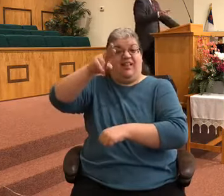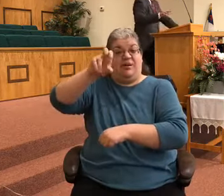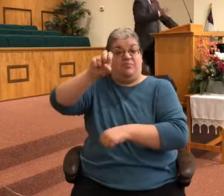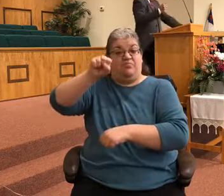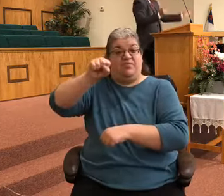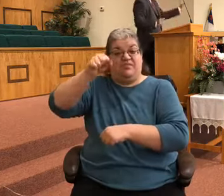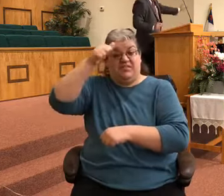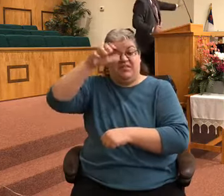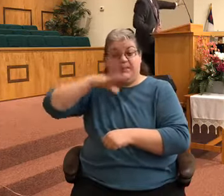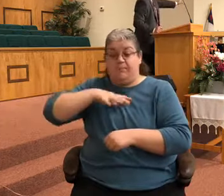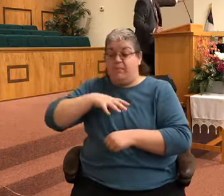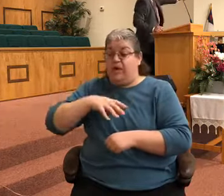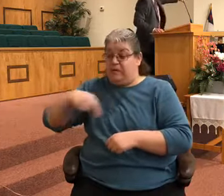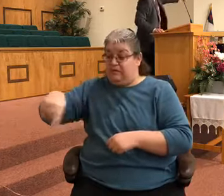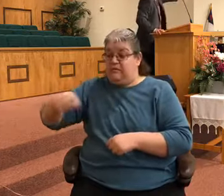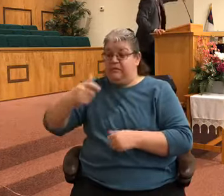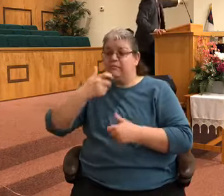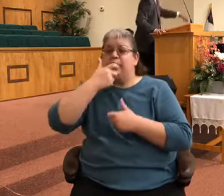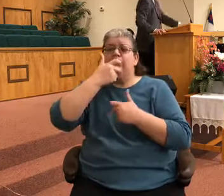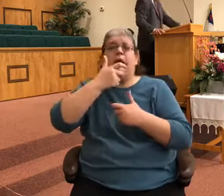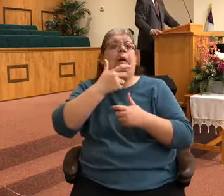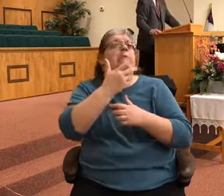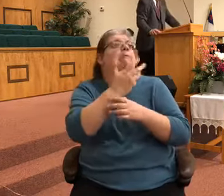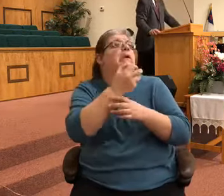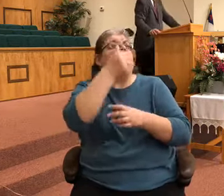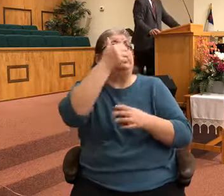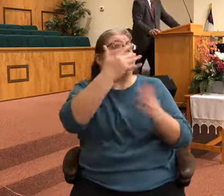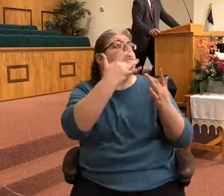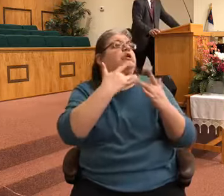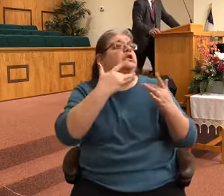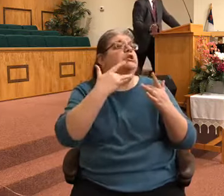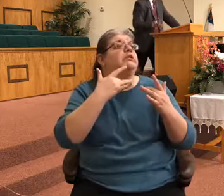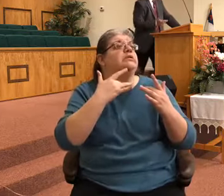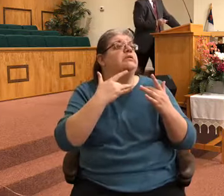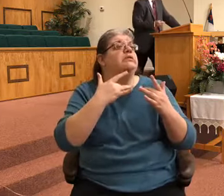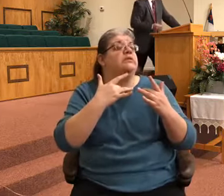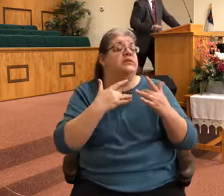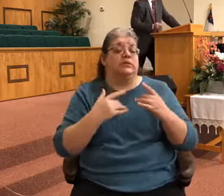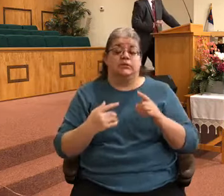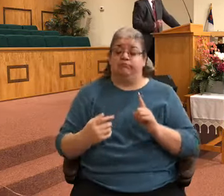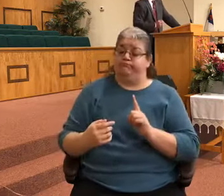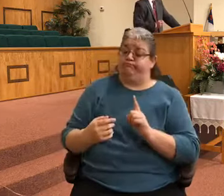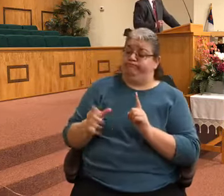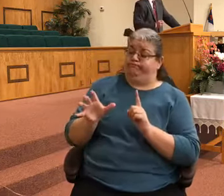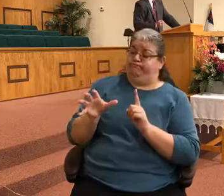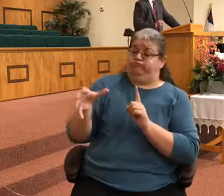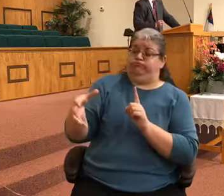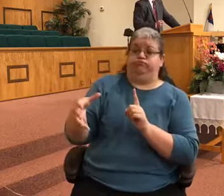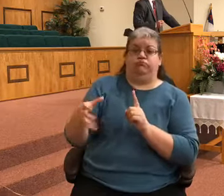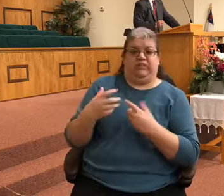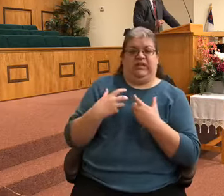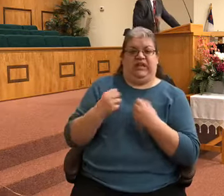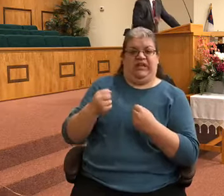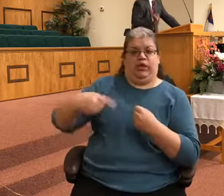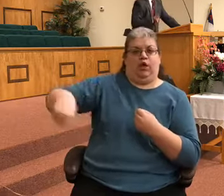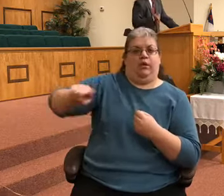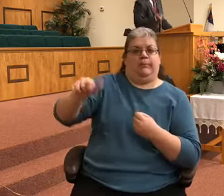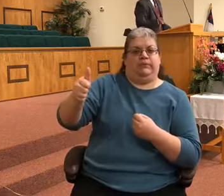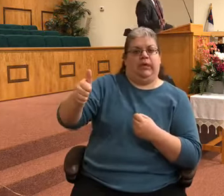mercy. And they embraced the power of the Lord's deliverance. And they were healed of their leprosy. We see that arrow